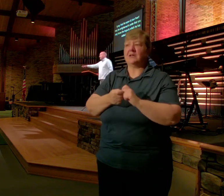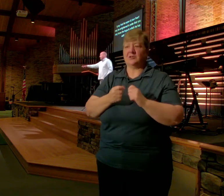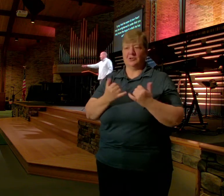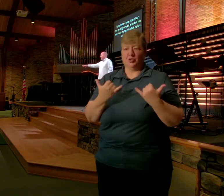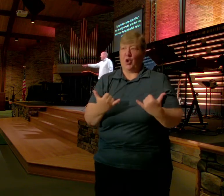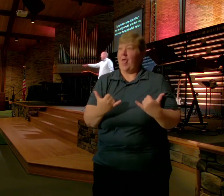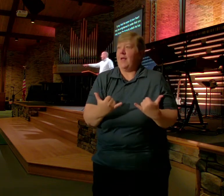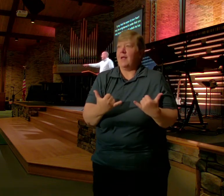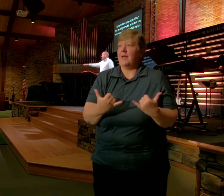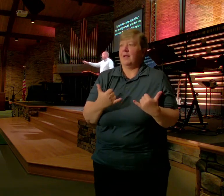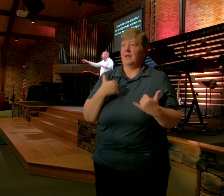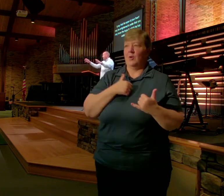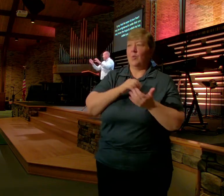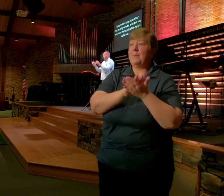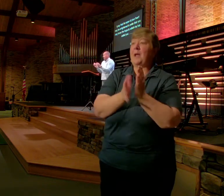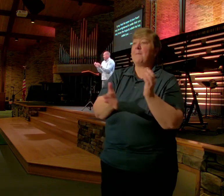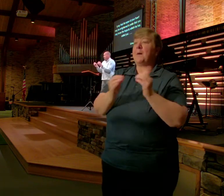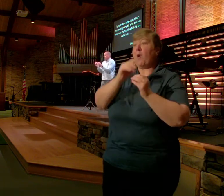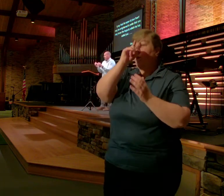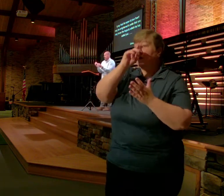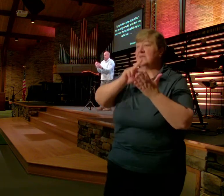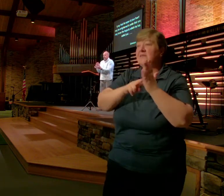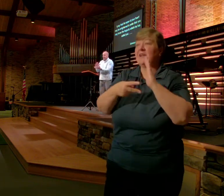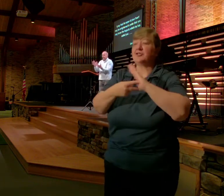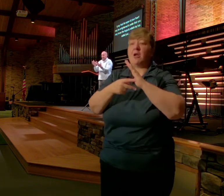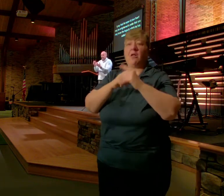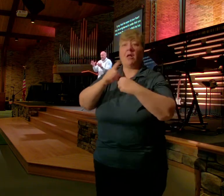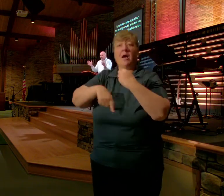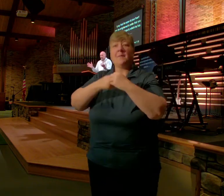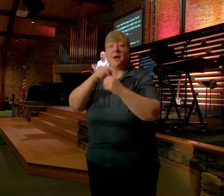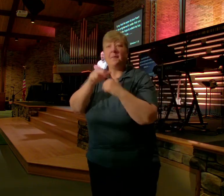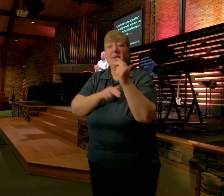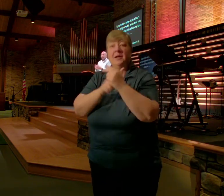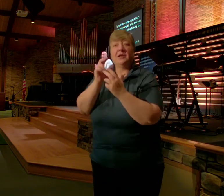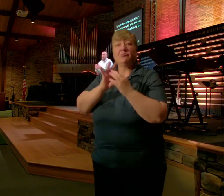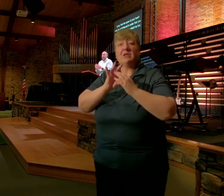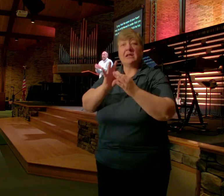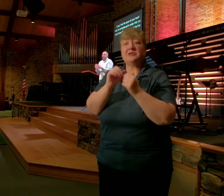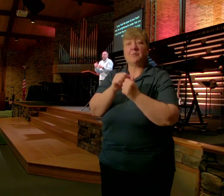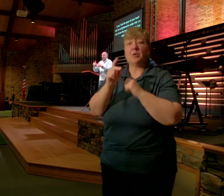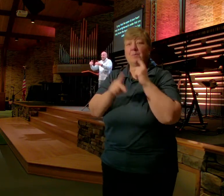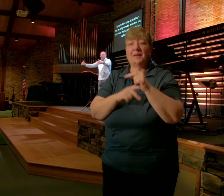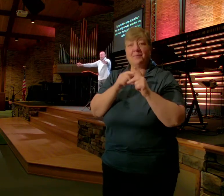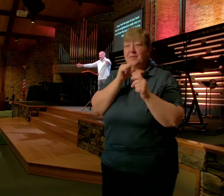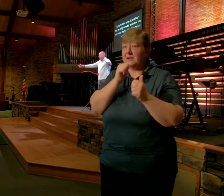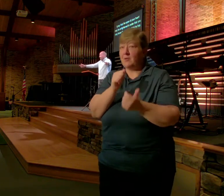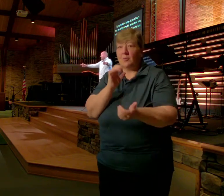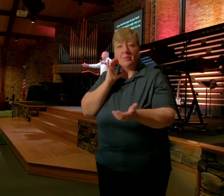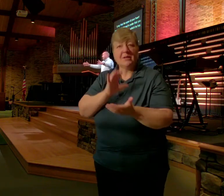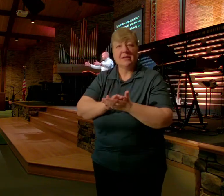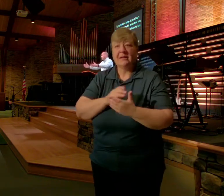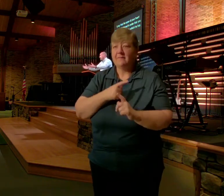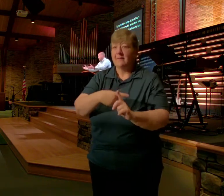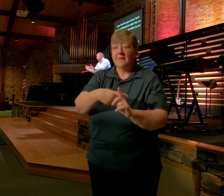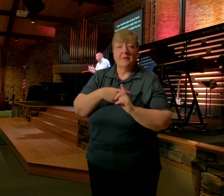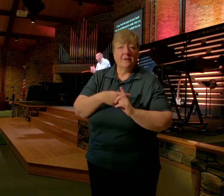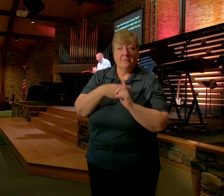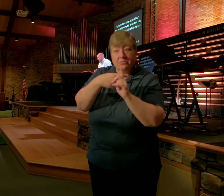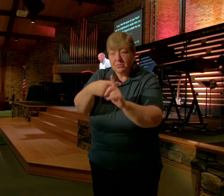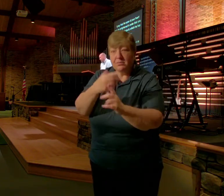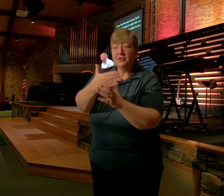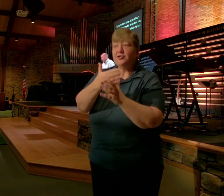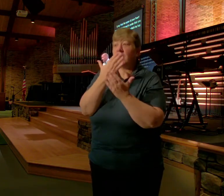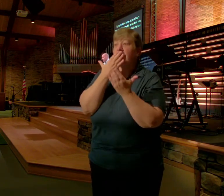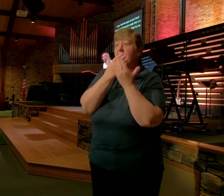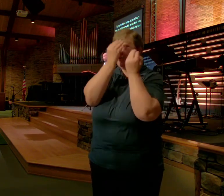Intentional About building Relationships With unchurched People So that we Can share The gospel With them So that we Can invite Them